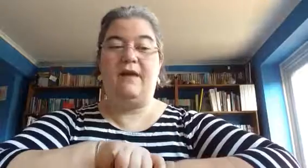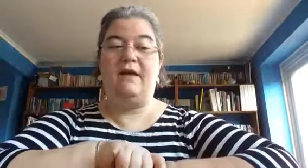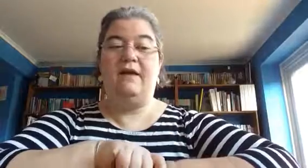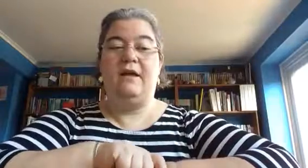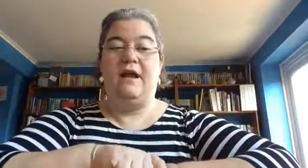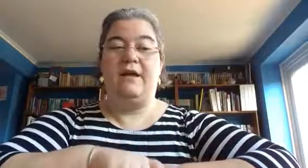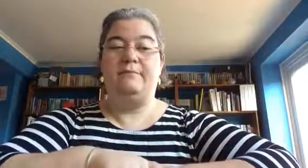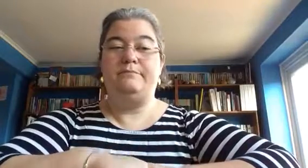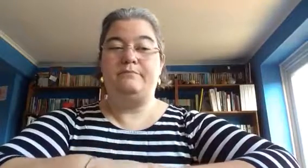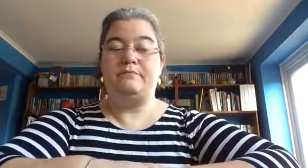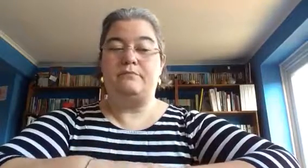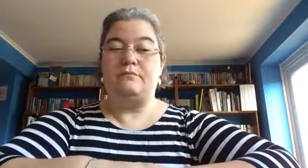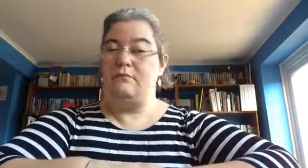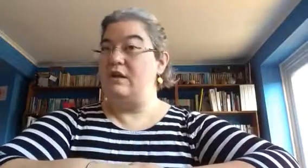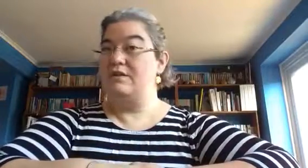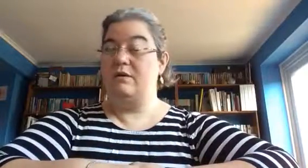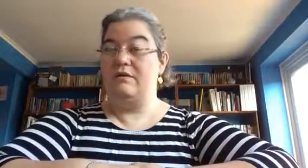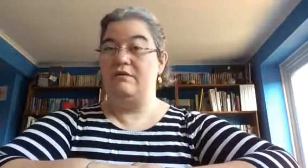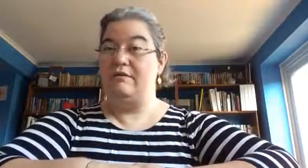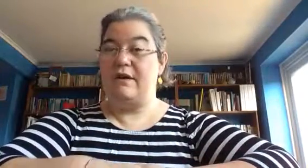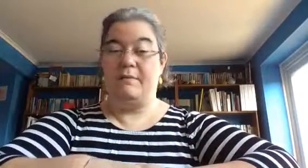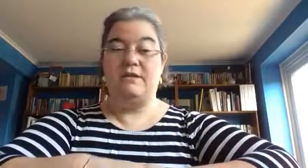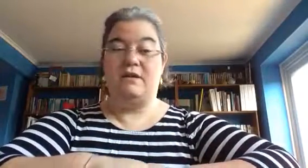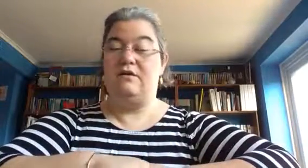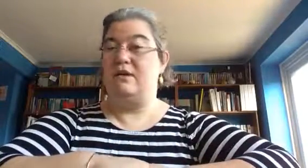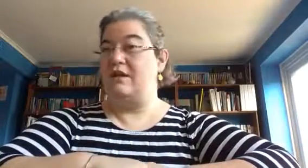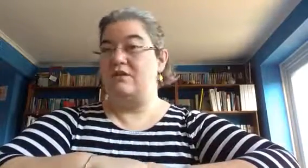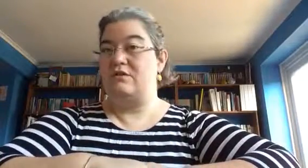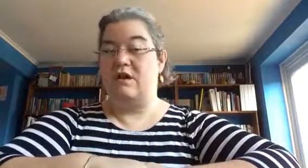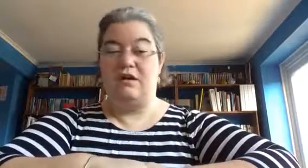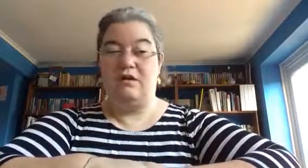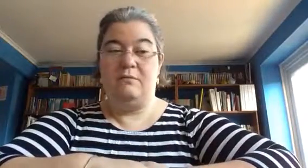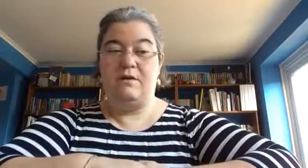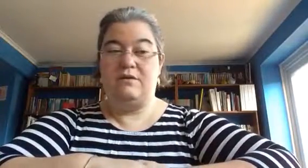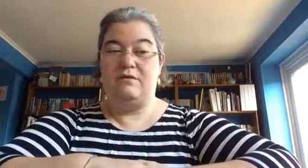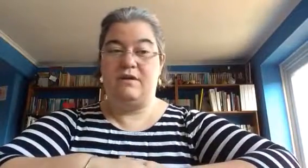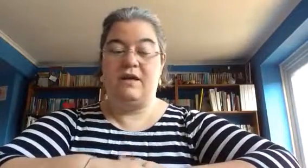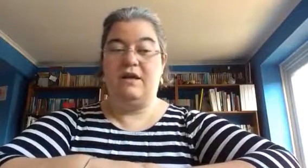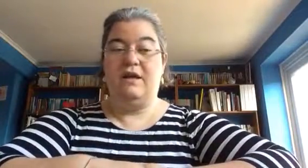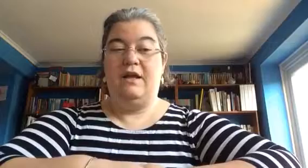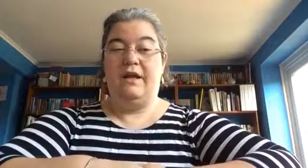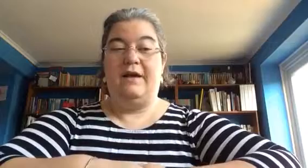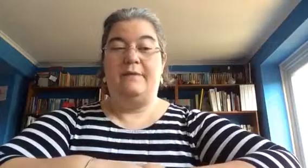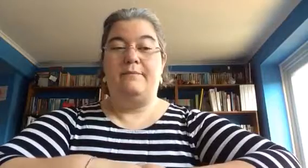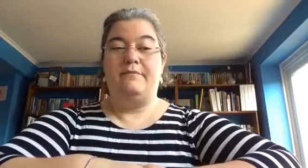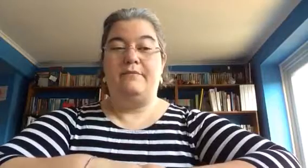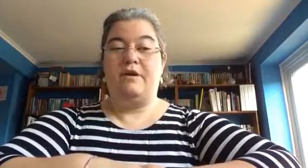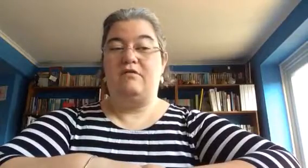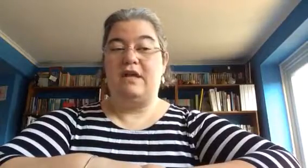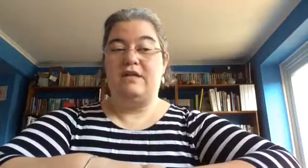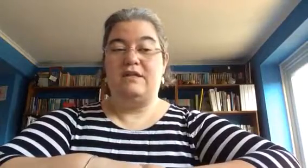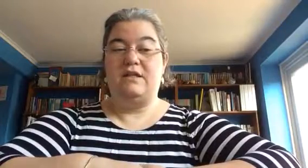there. So I thoroughly recommend it. I think it's a beautifully created